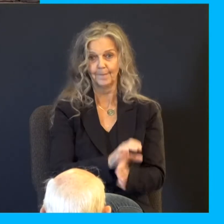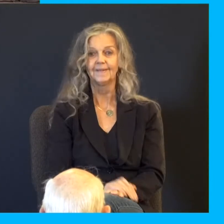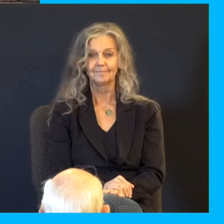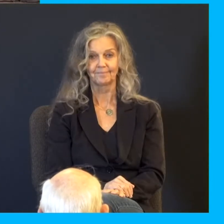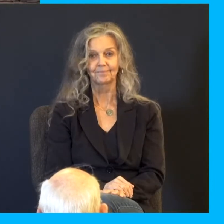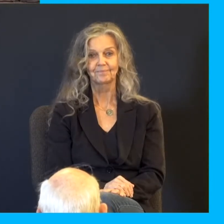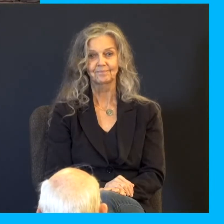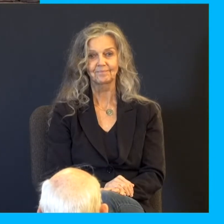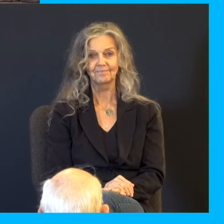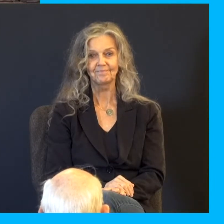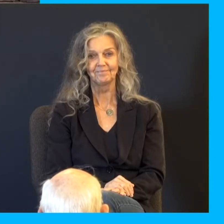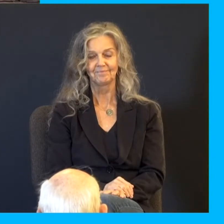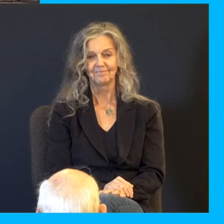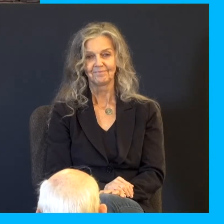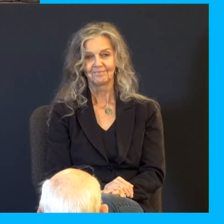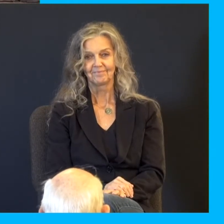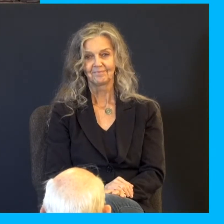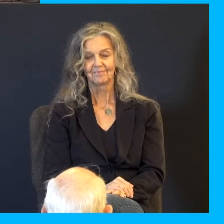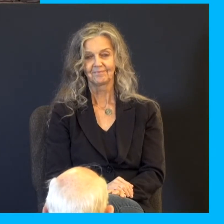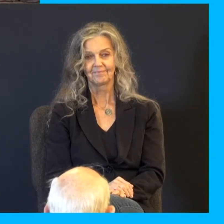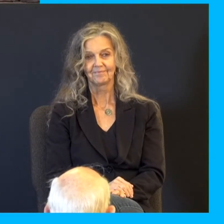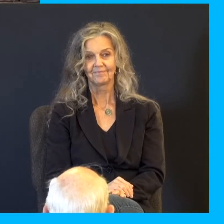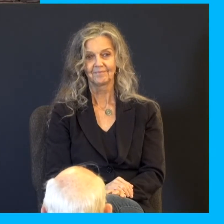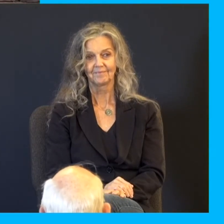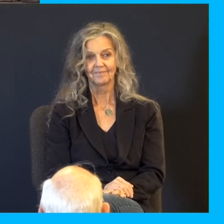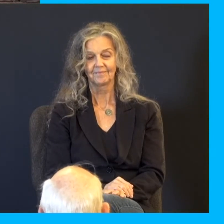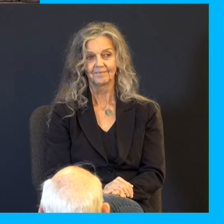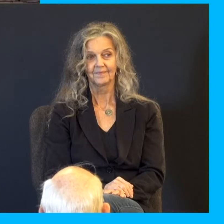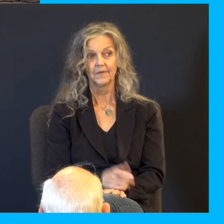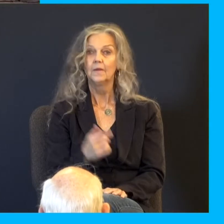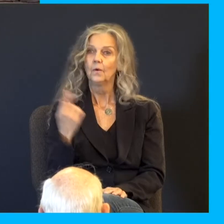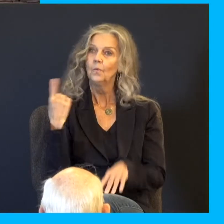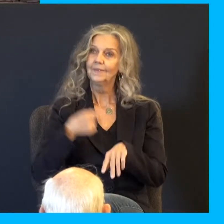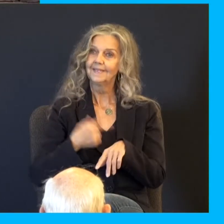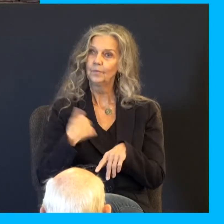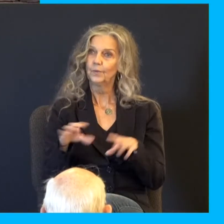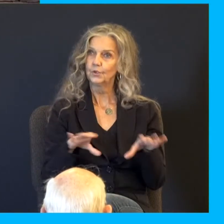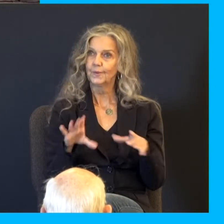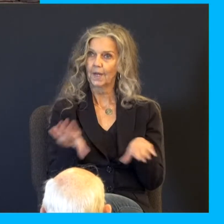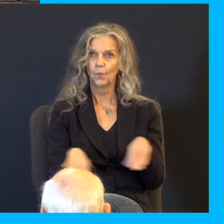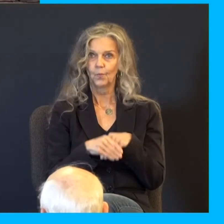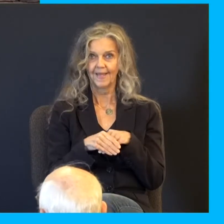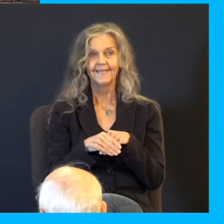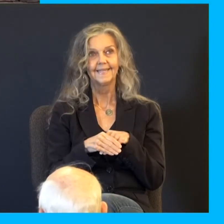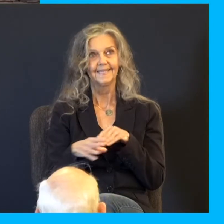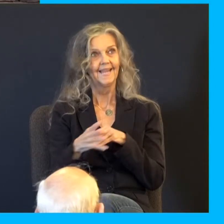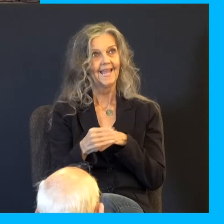hand, drink out of my hand. I mean, you know, we were doing a wedding one time in the Dominican Republic, and I was drinking out of my hand,